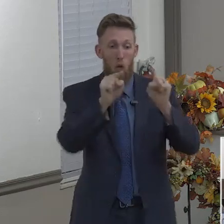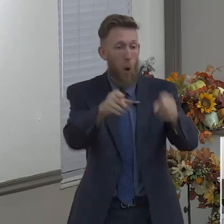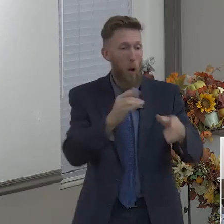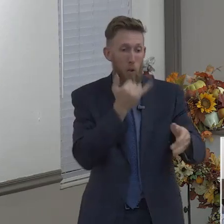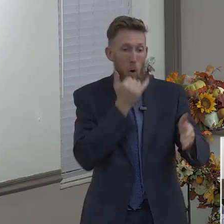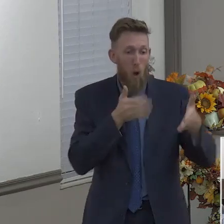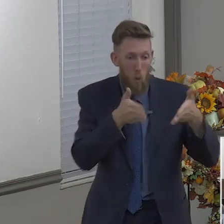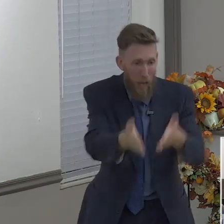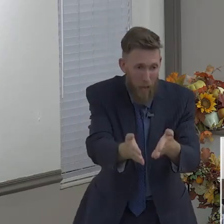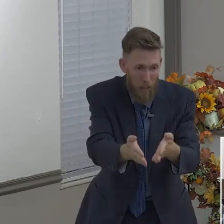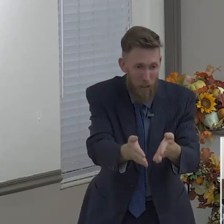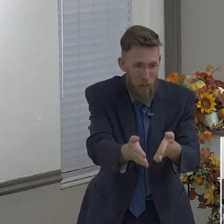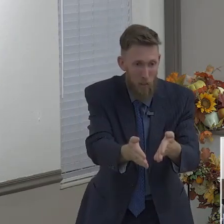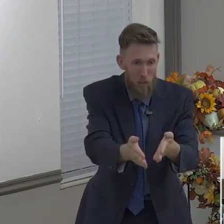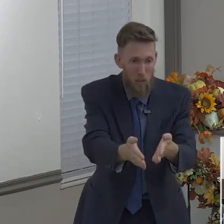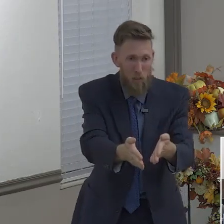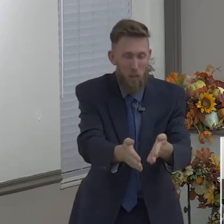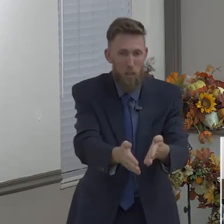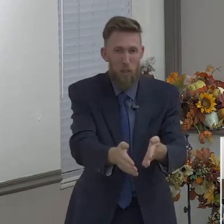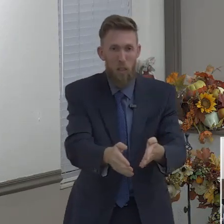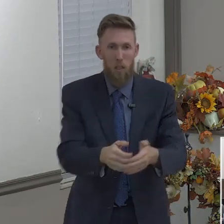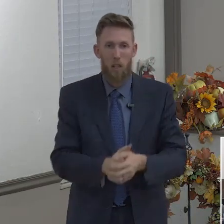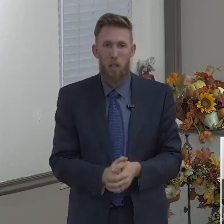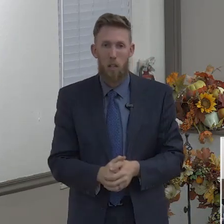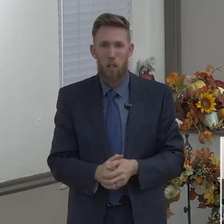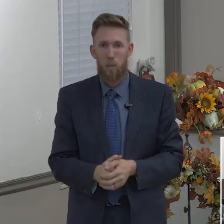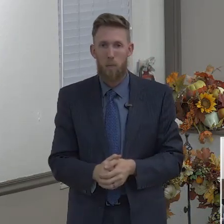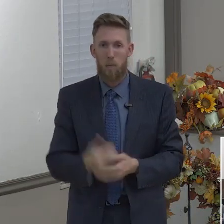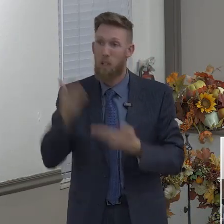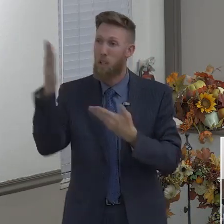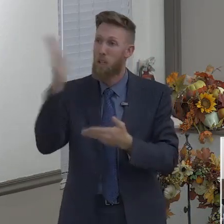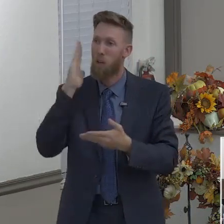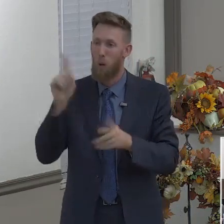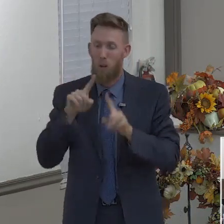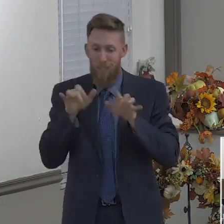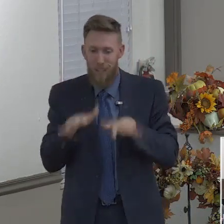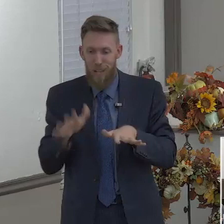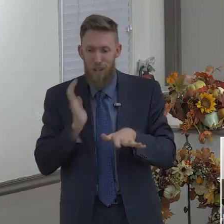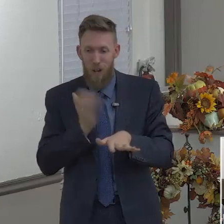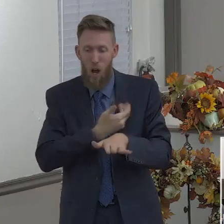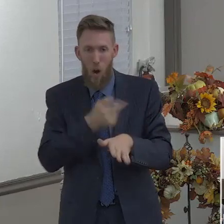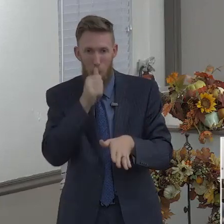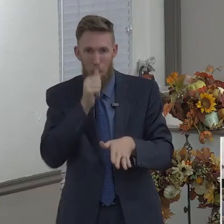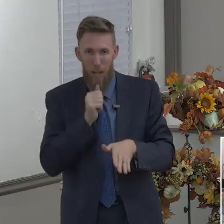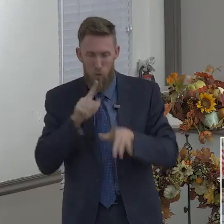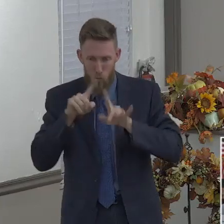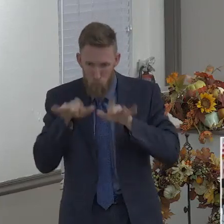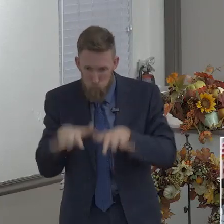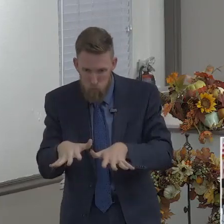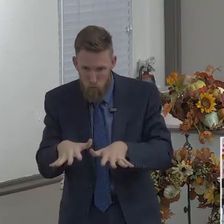God tests us with patience. But God wants you to have patience. You're a parent. Either you have patience or you don't.